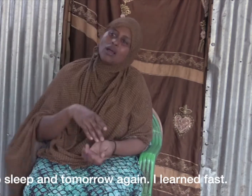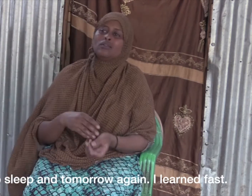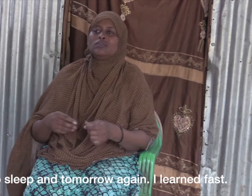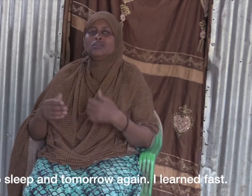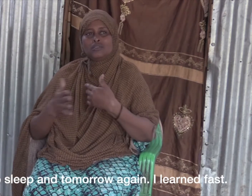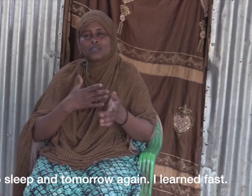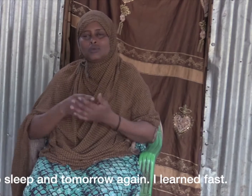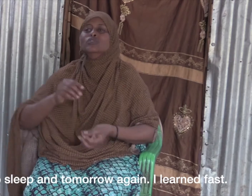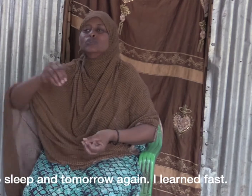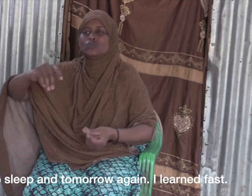You may not